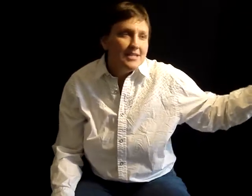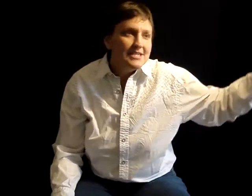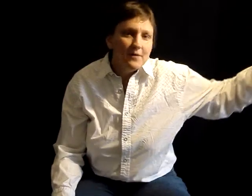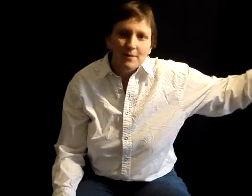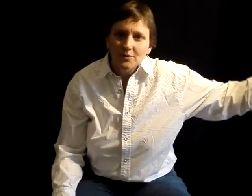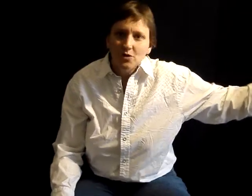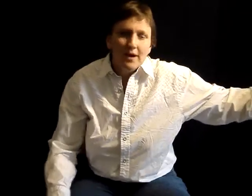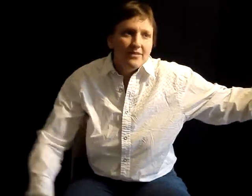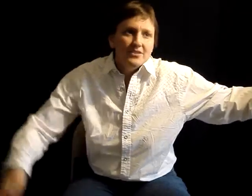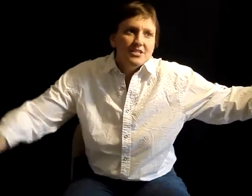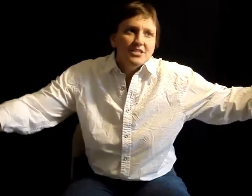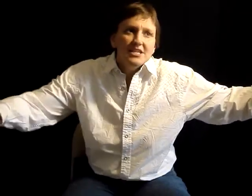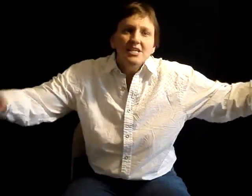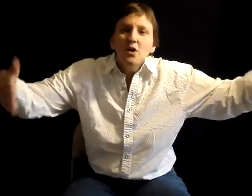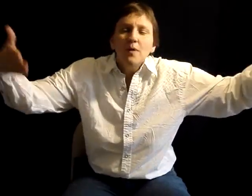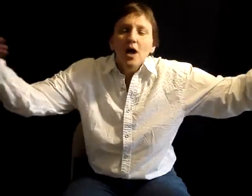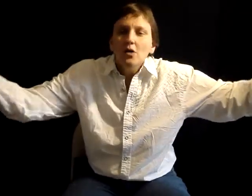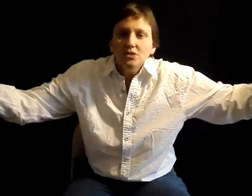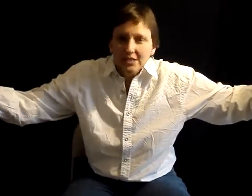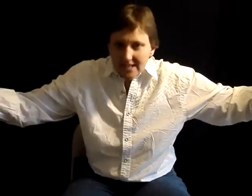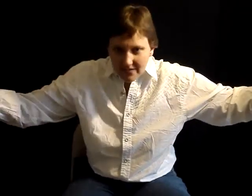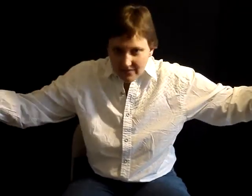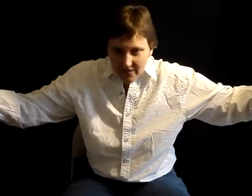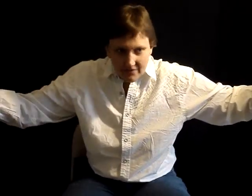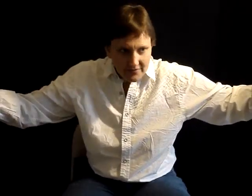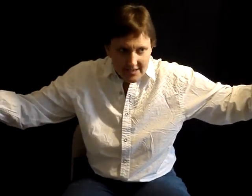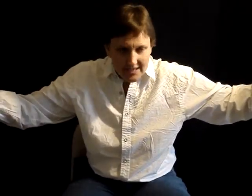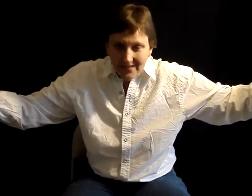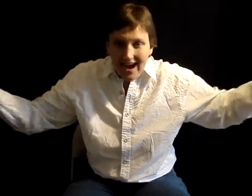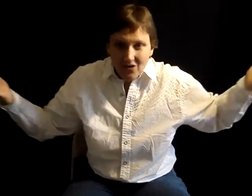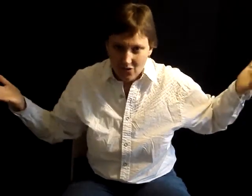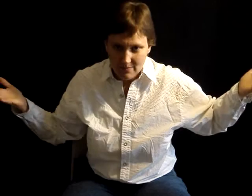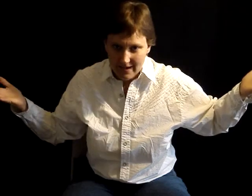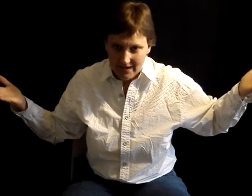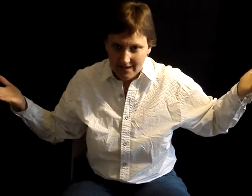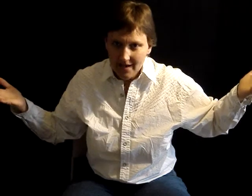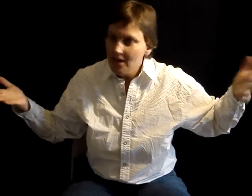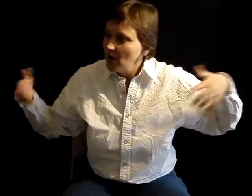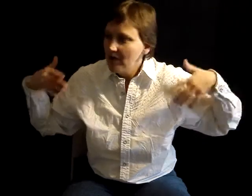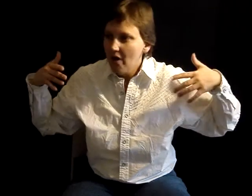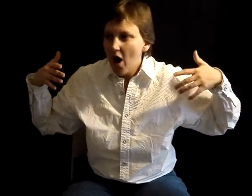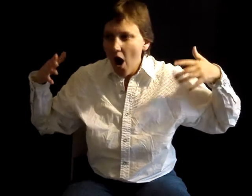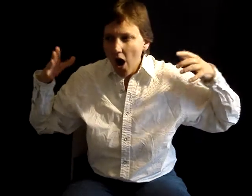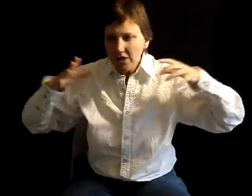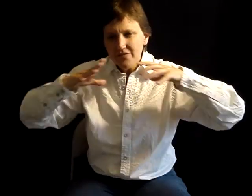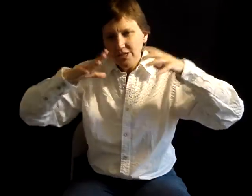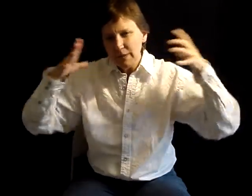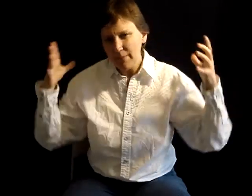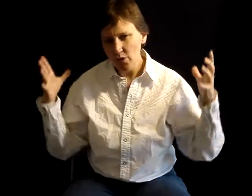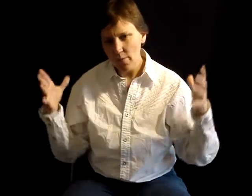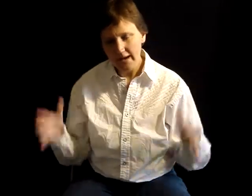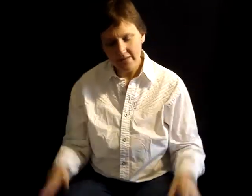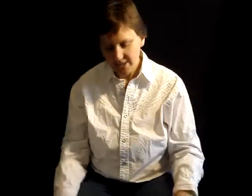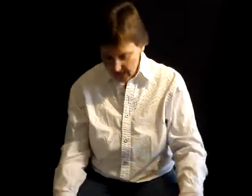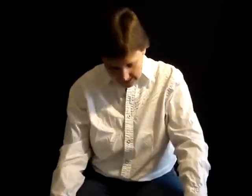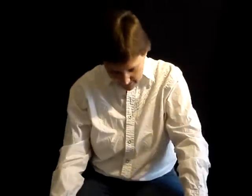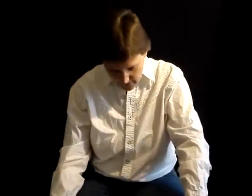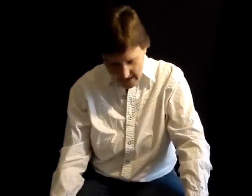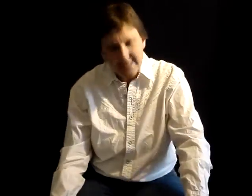Intel people knew about it, the CEO Paul Otelini of Intel now knows about it. All of these people know about it and they just kind of keep their head